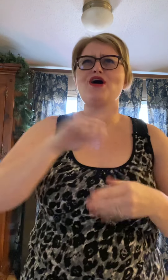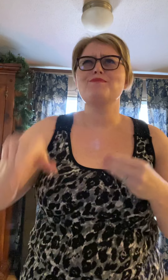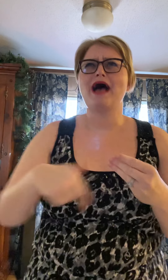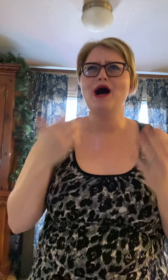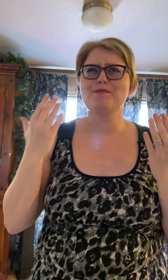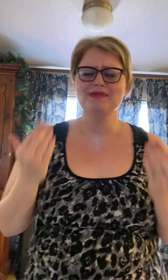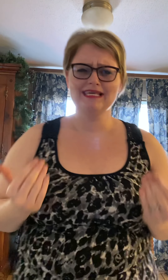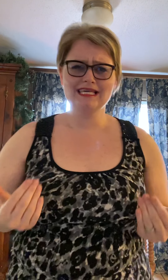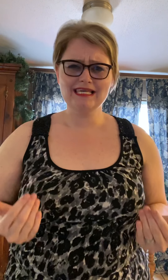about me